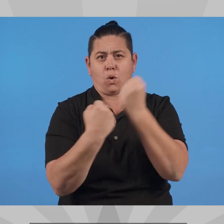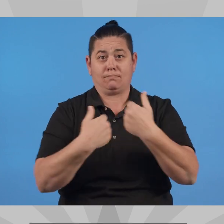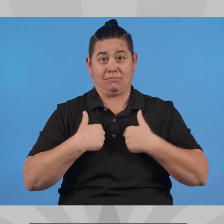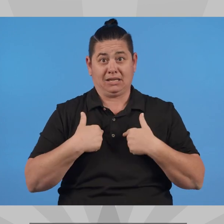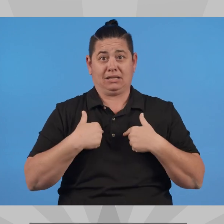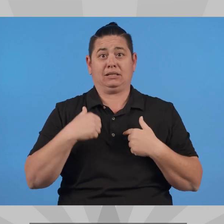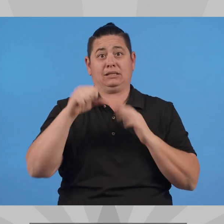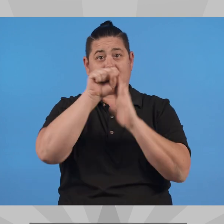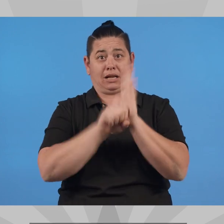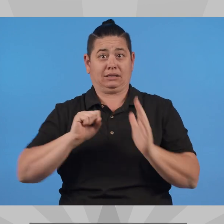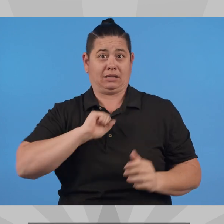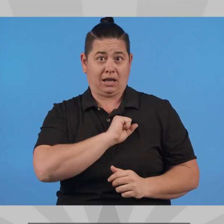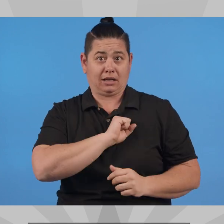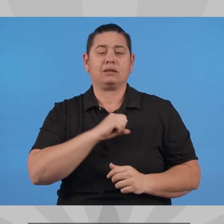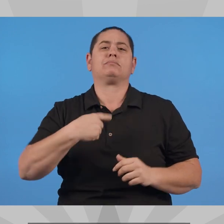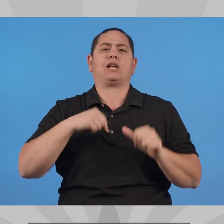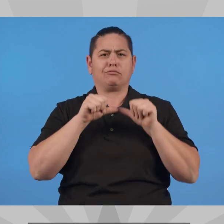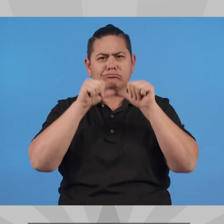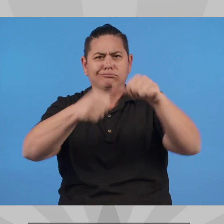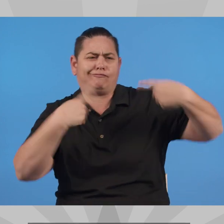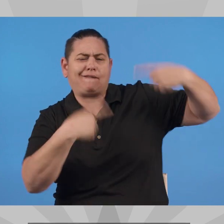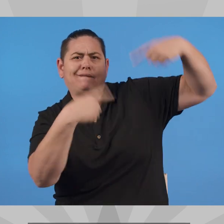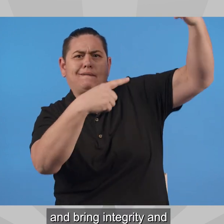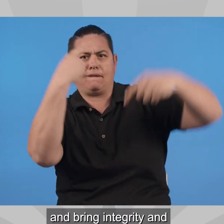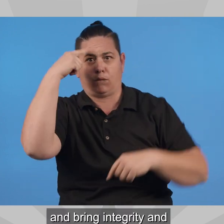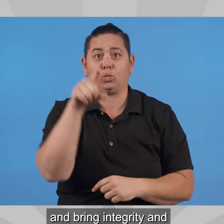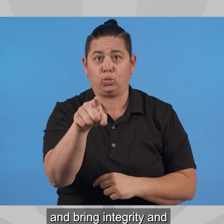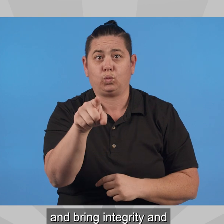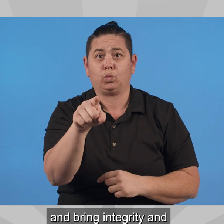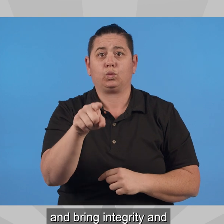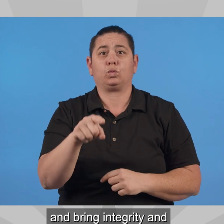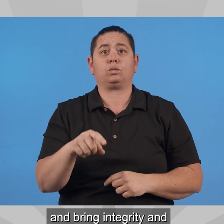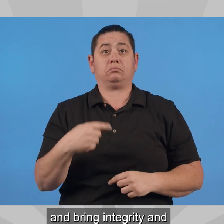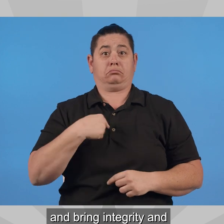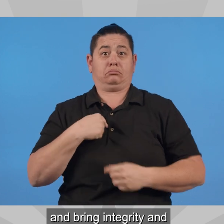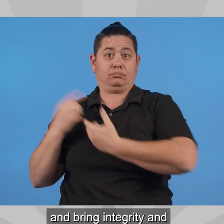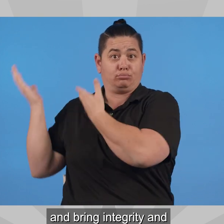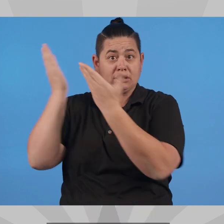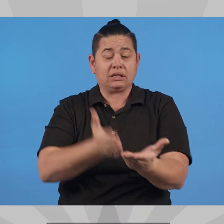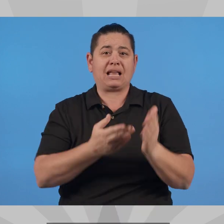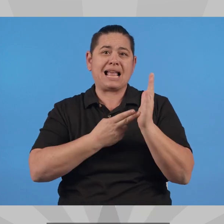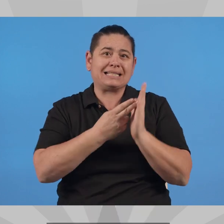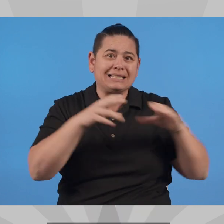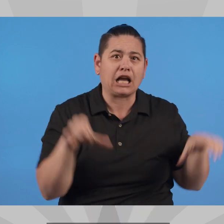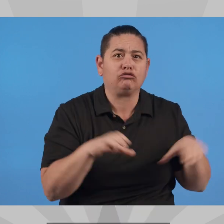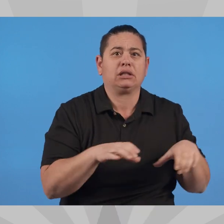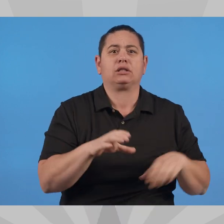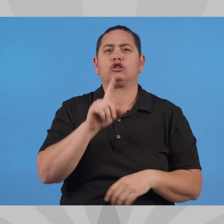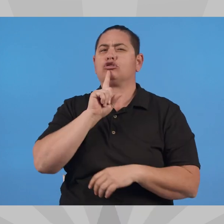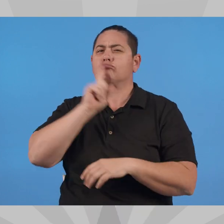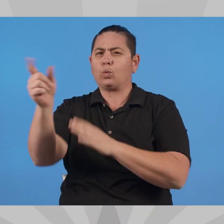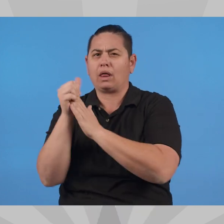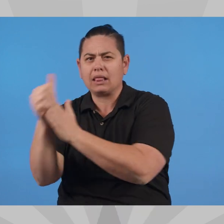With your continued support, I will be a voice for individuals and bring integrity and principled leadership to the Arizona Senate.